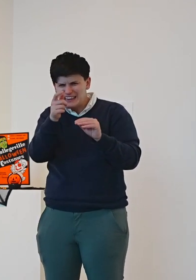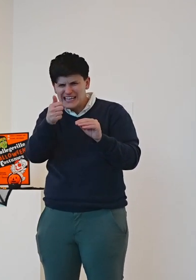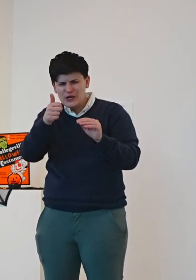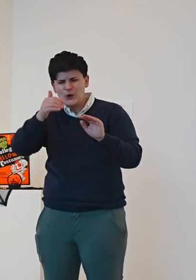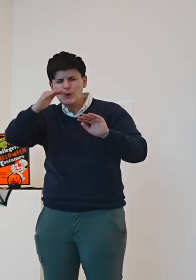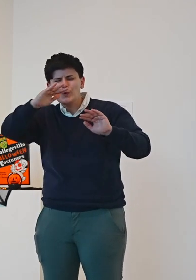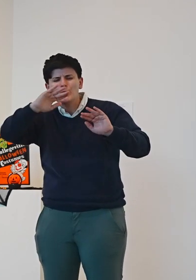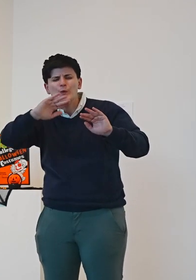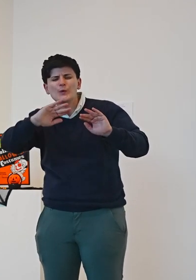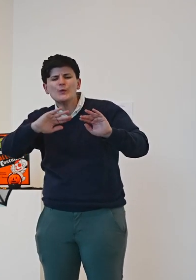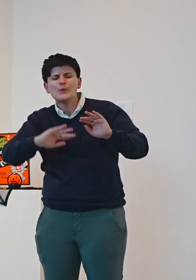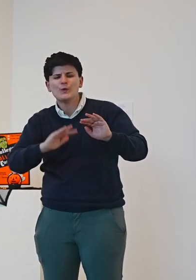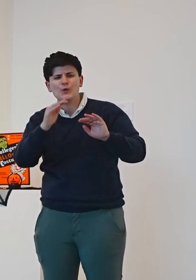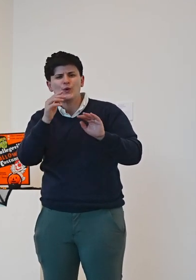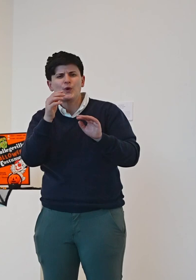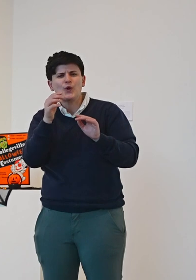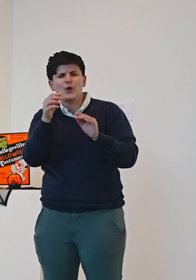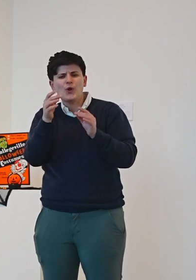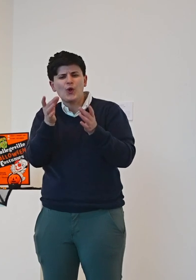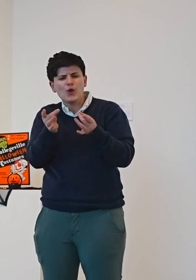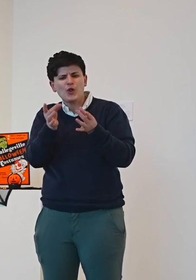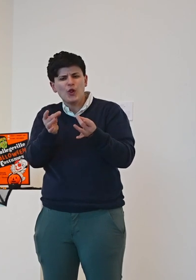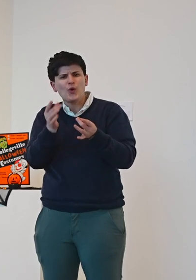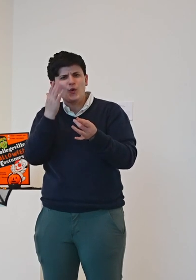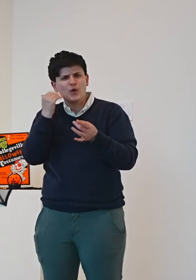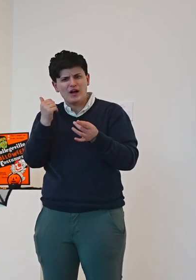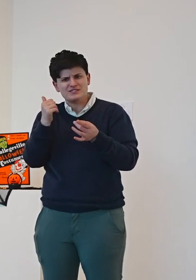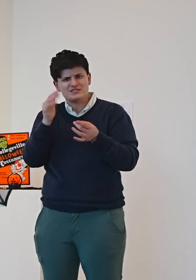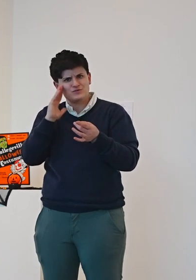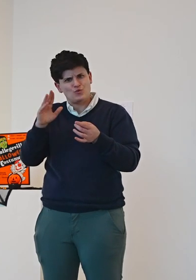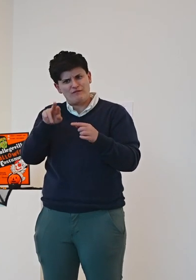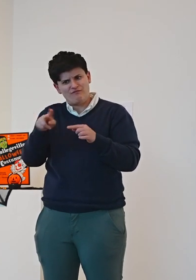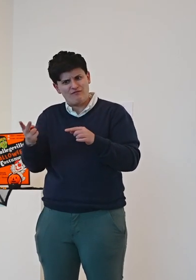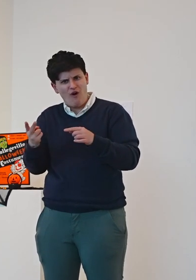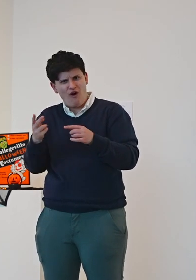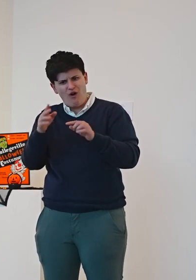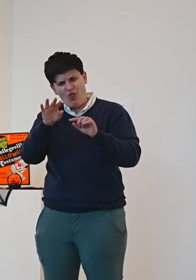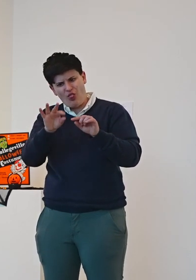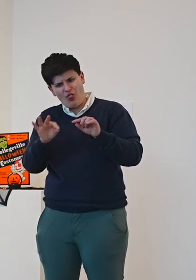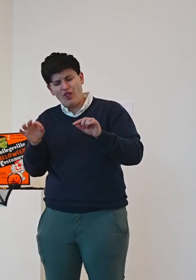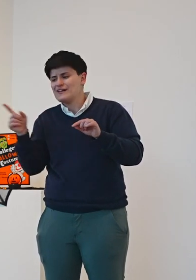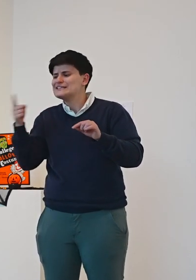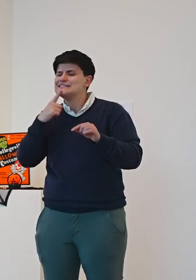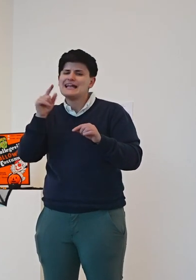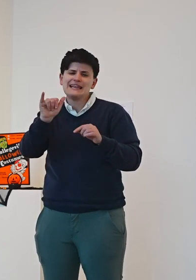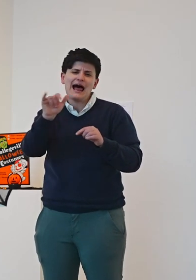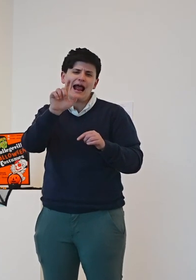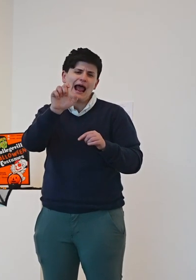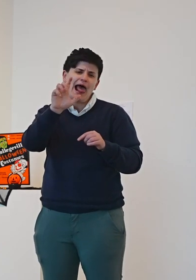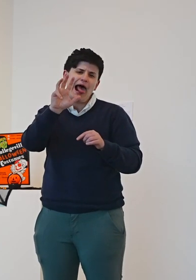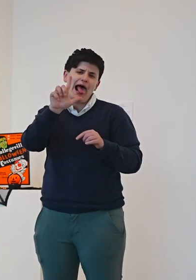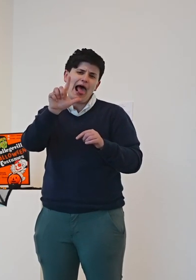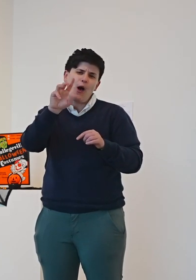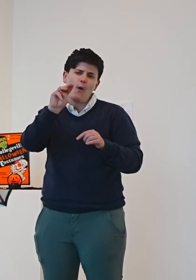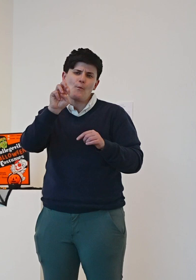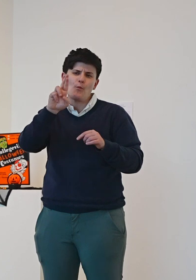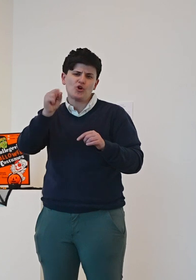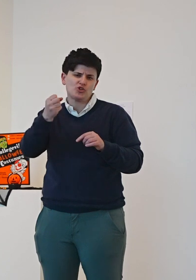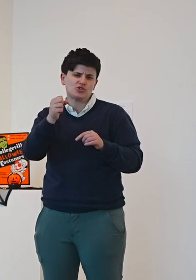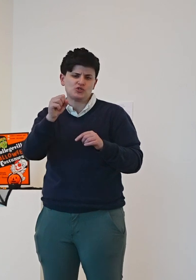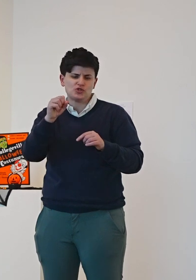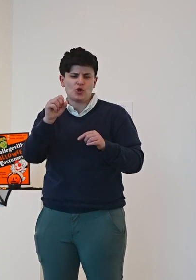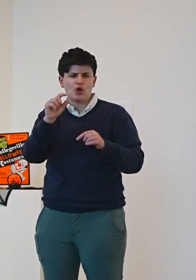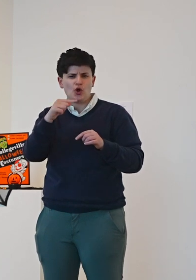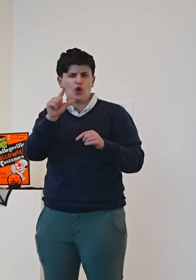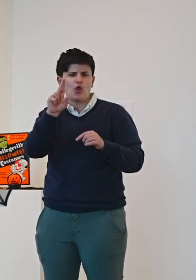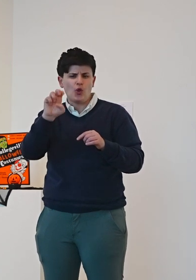I put it on with it's it's fairly thick I mean it's kind of like Elmer's glue it's fairly thick and I put it on with